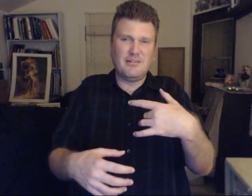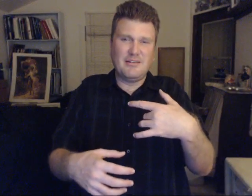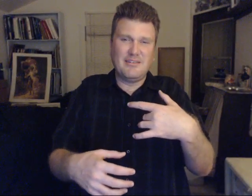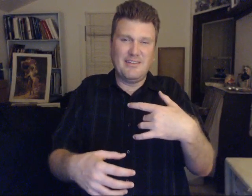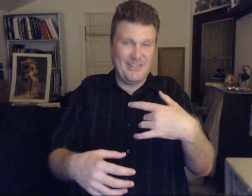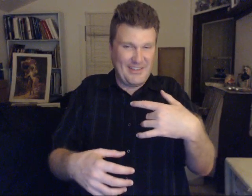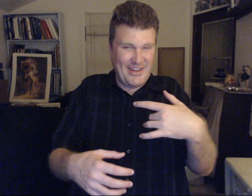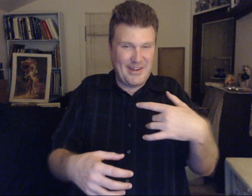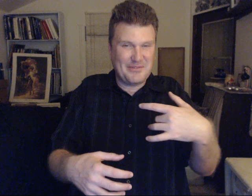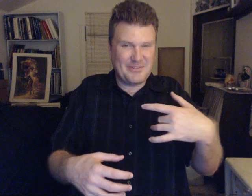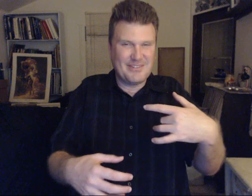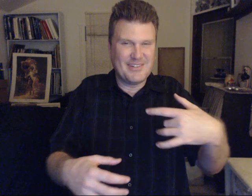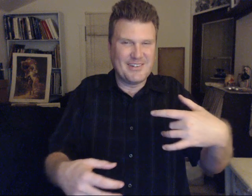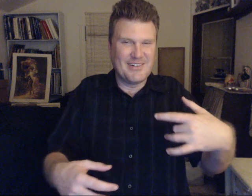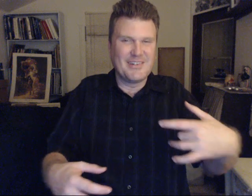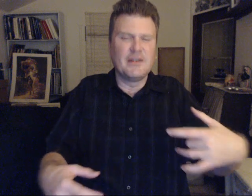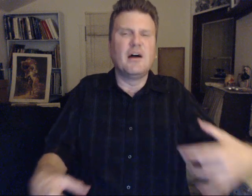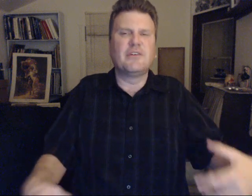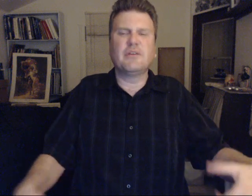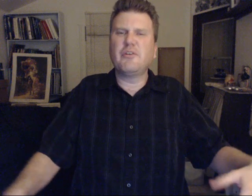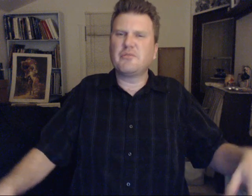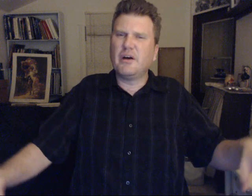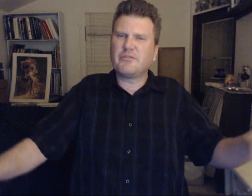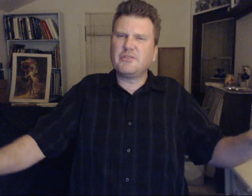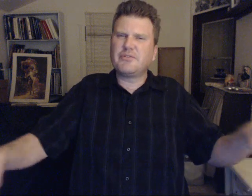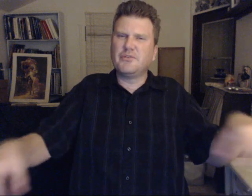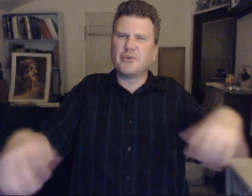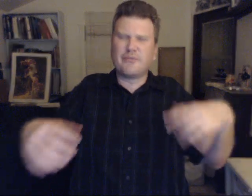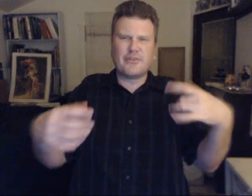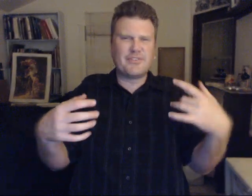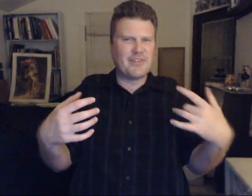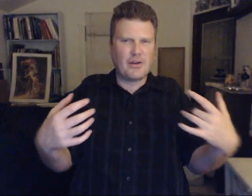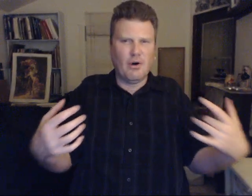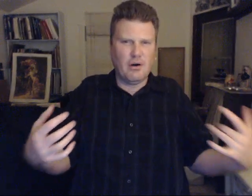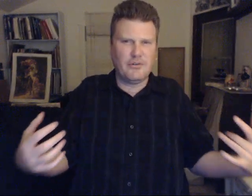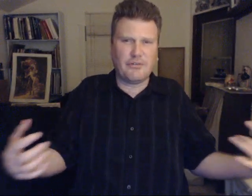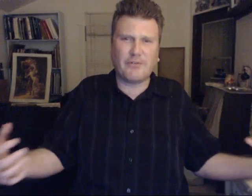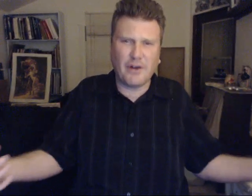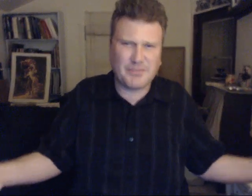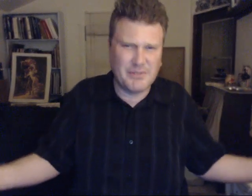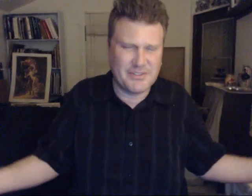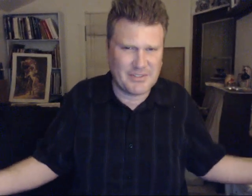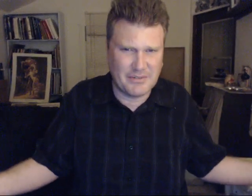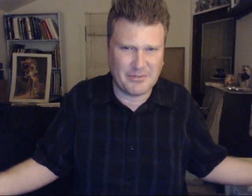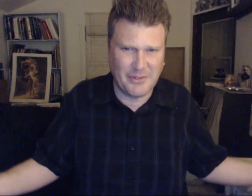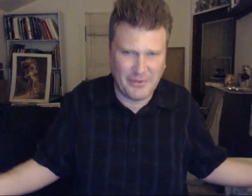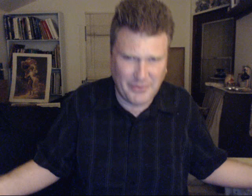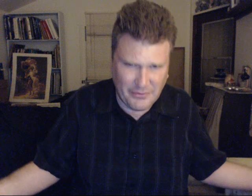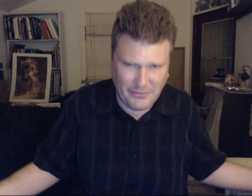Yes they have. Some of them come from different universes. Not all. Your frog species comes from another universe.